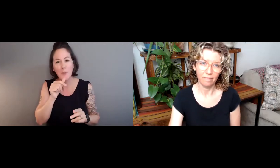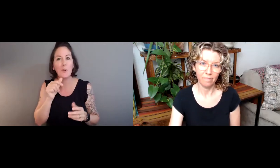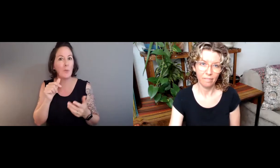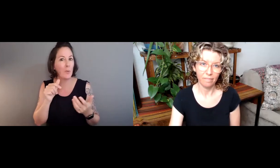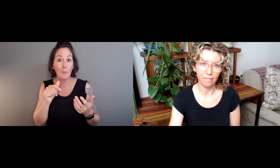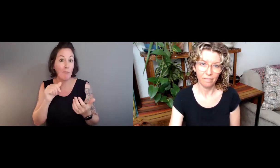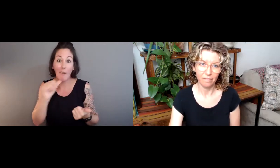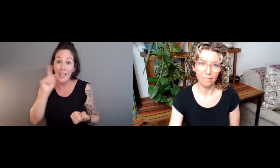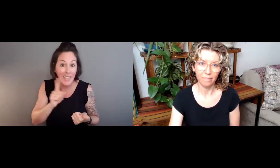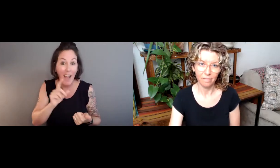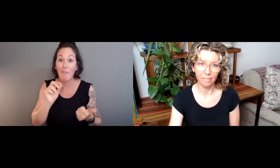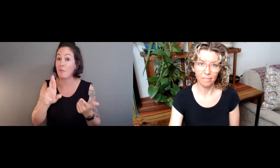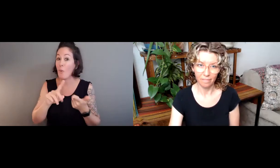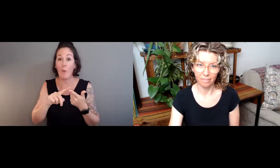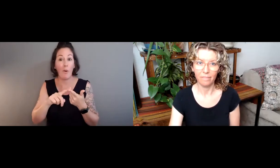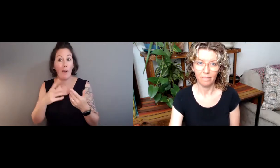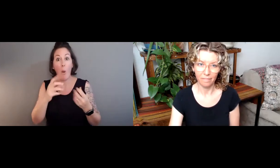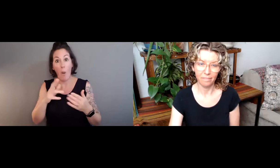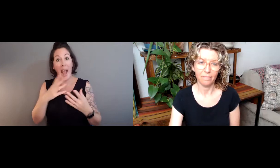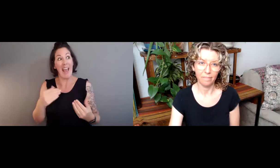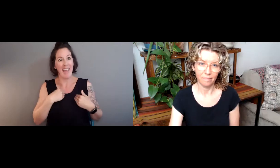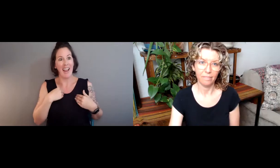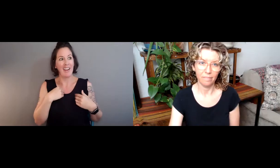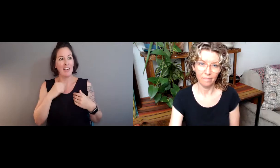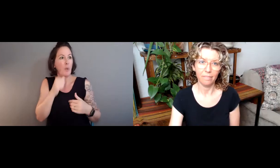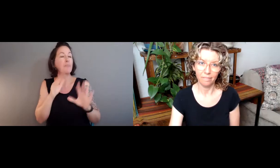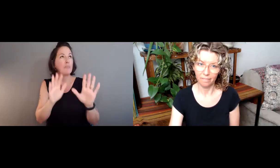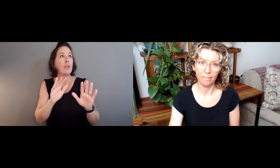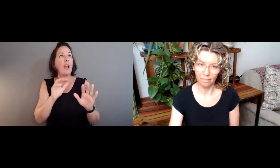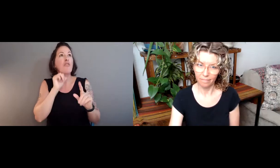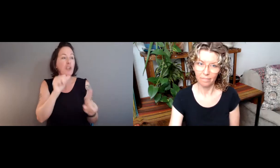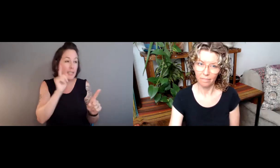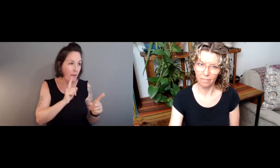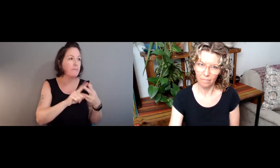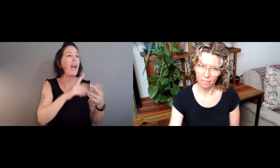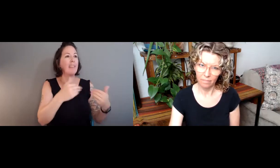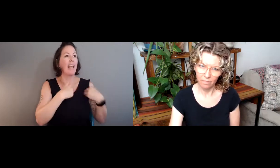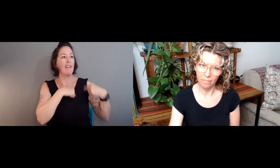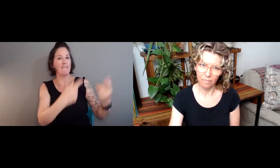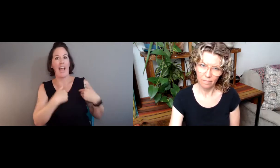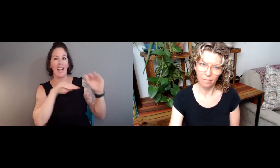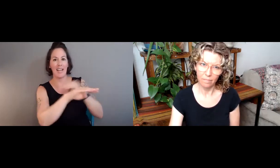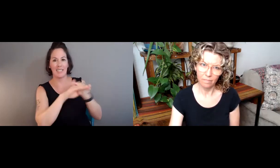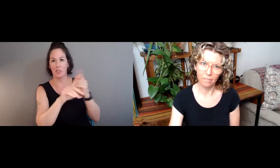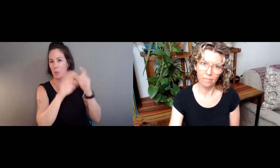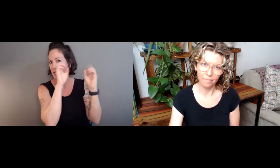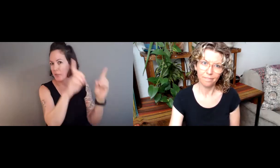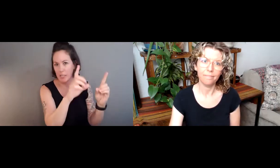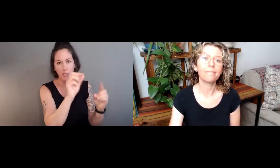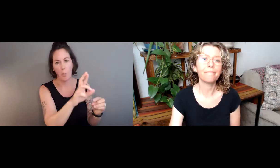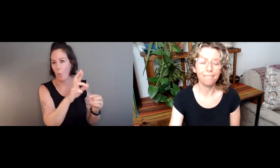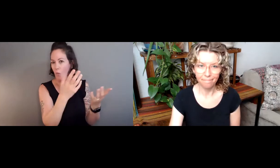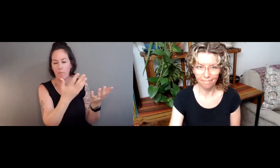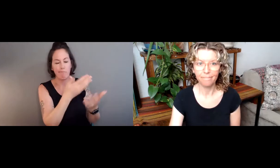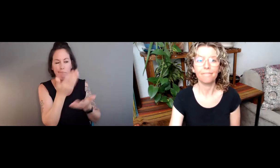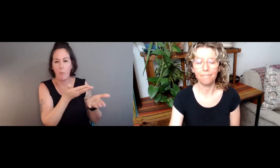Often the technology fields, academia, are people who are not deaf. they're coming from, they're not deaf. And